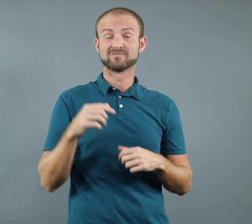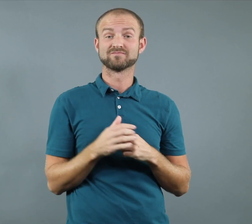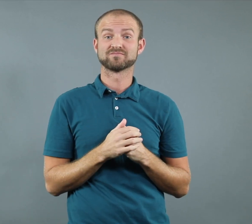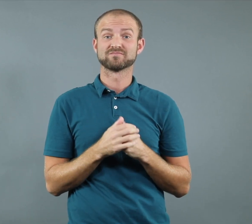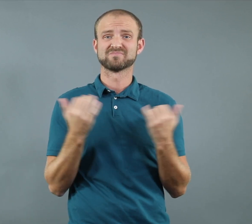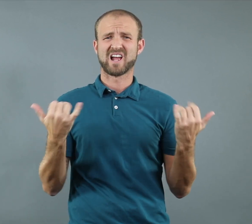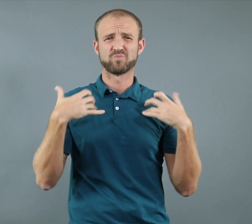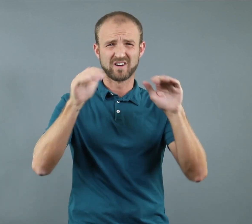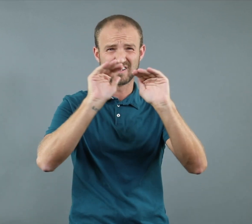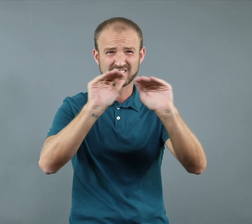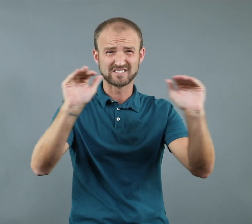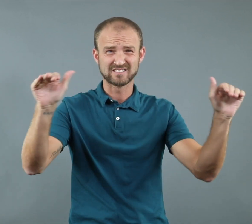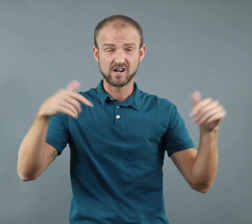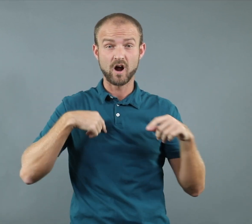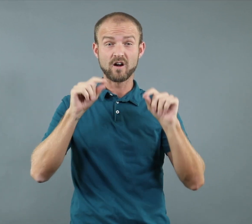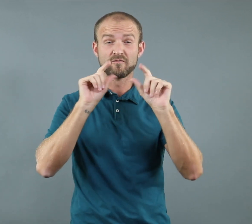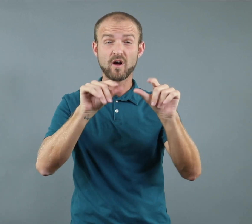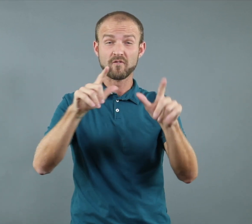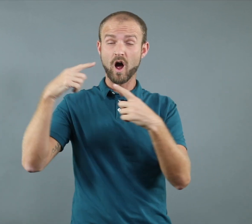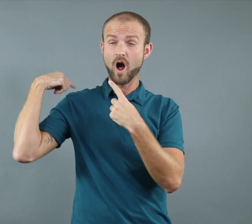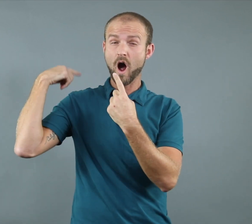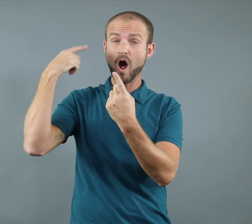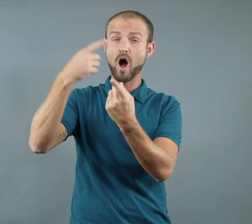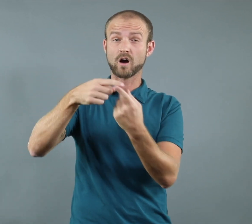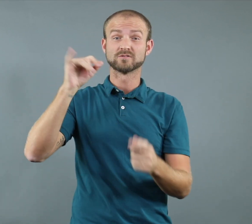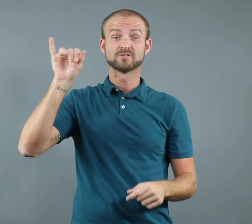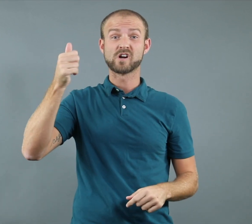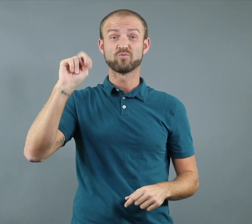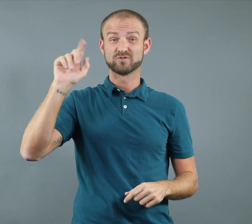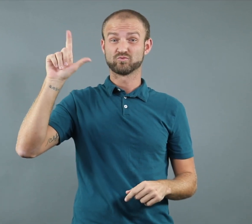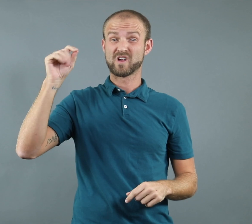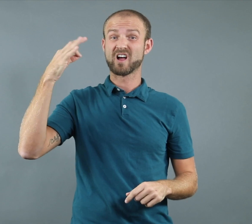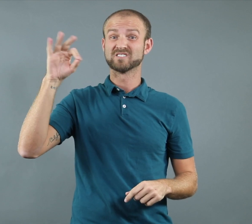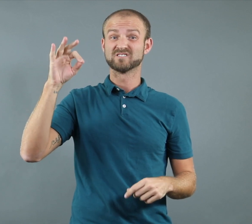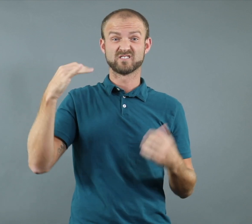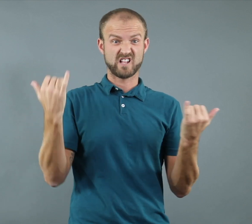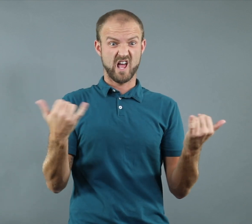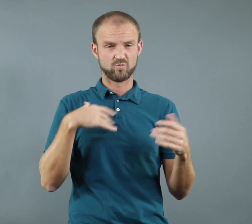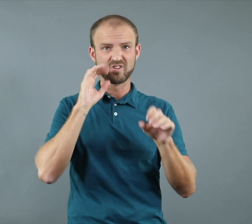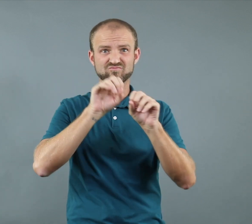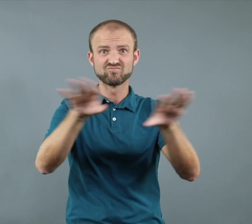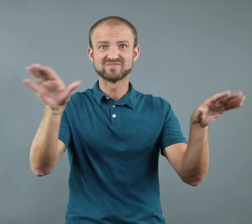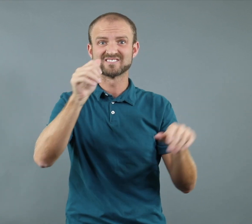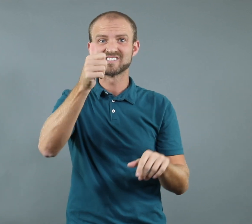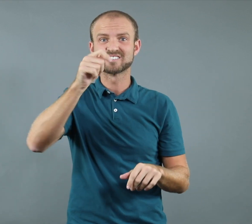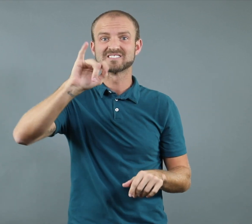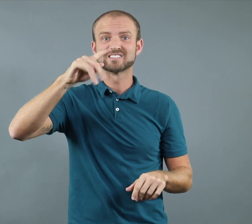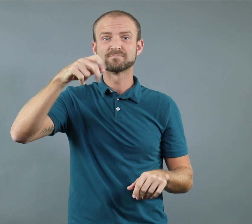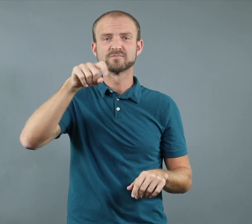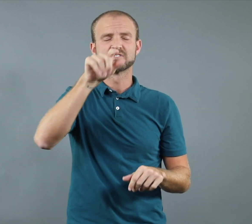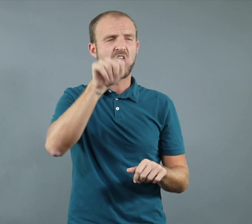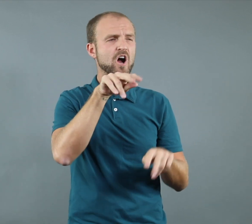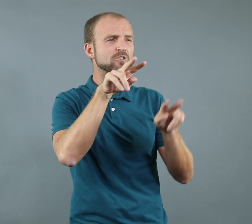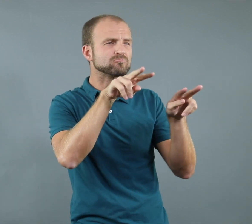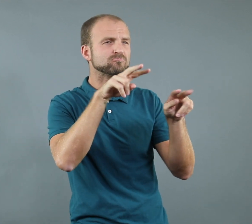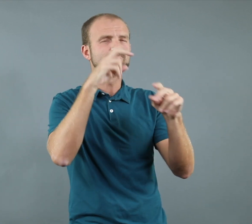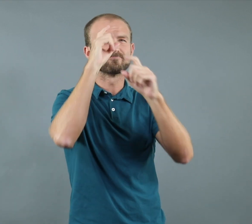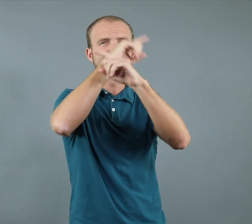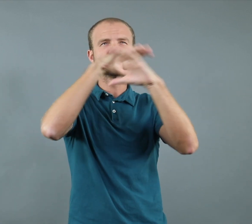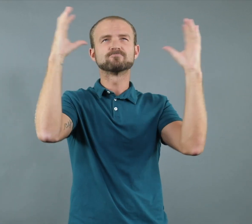want to remind you of the tips we shared from all the vlogs since the beginning of January 2019. Here are 10 tips and you can